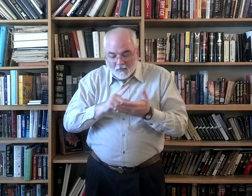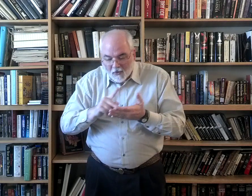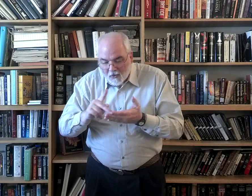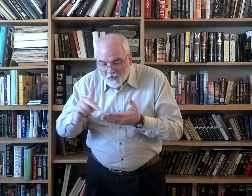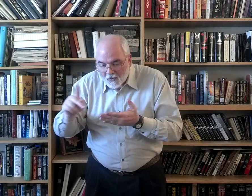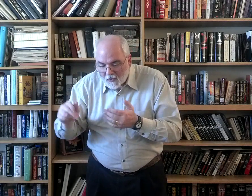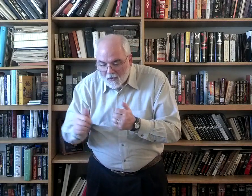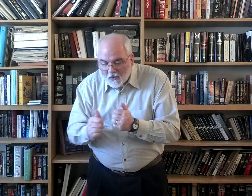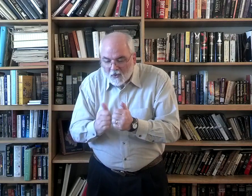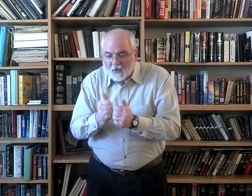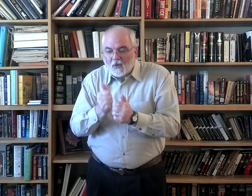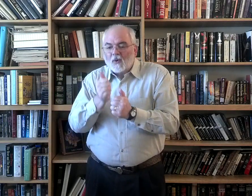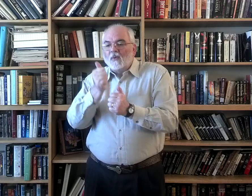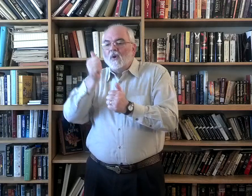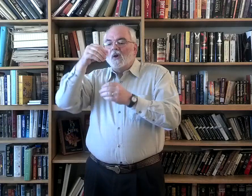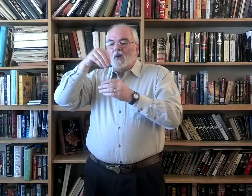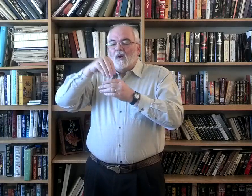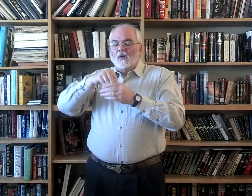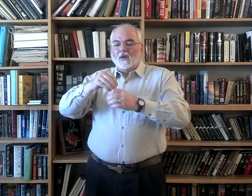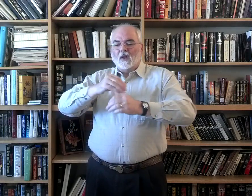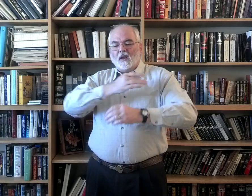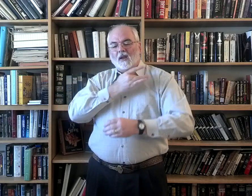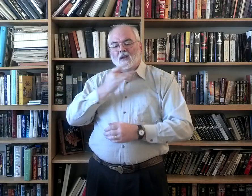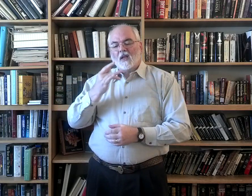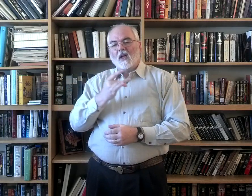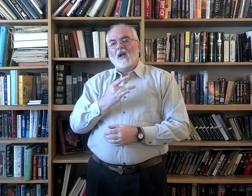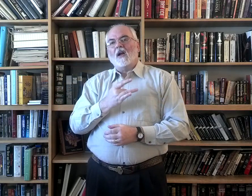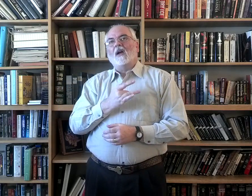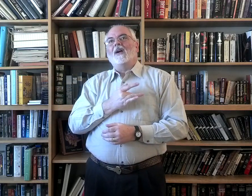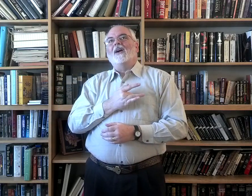Pure or in Heart,